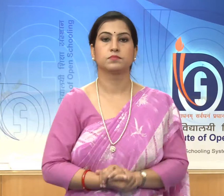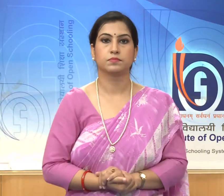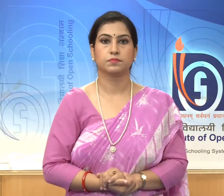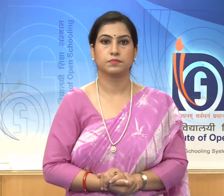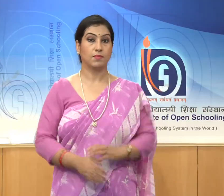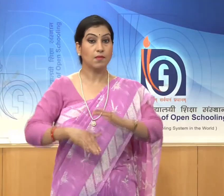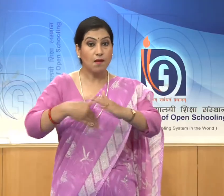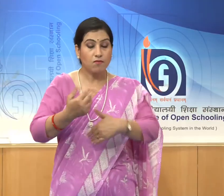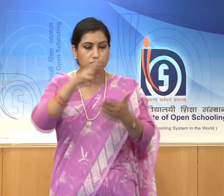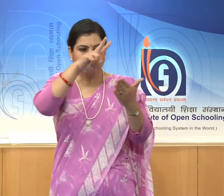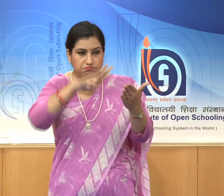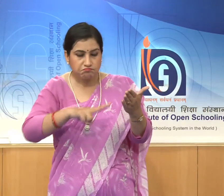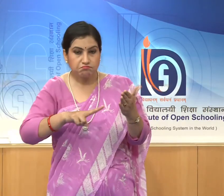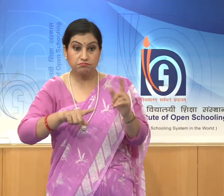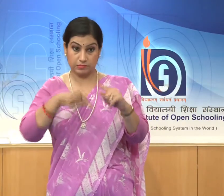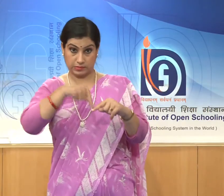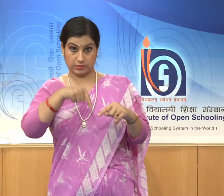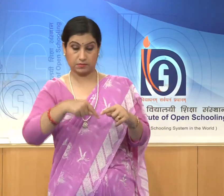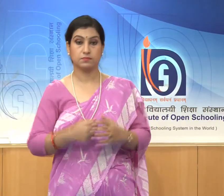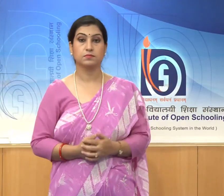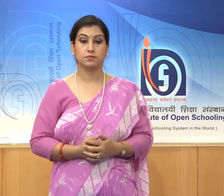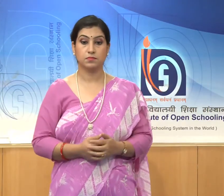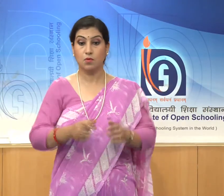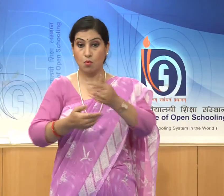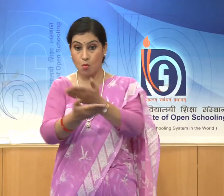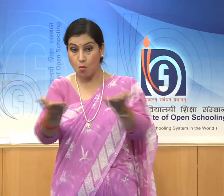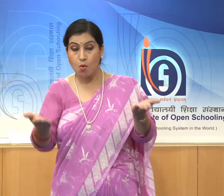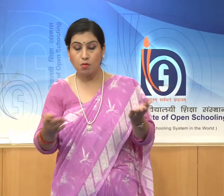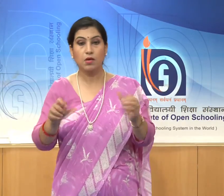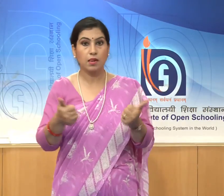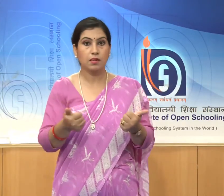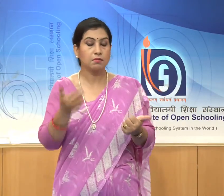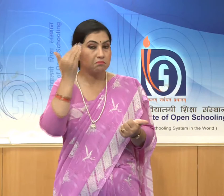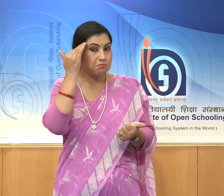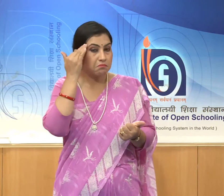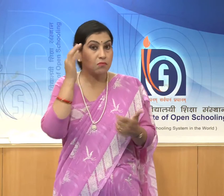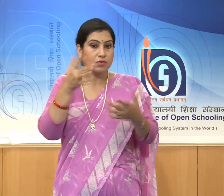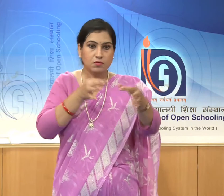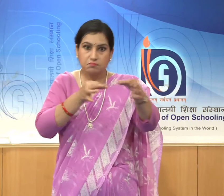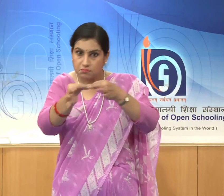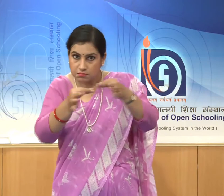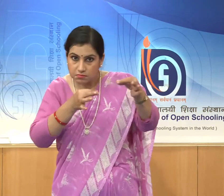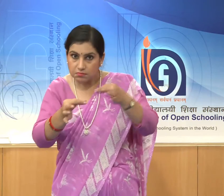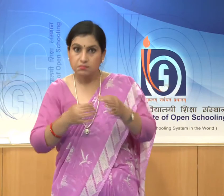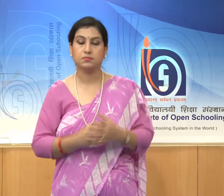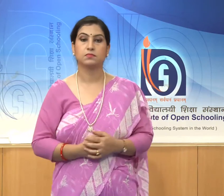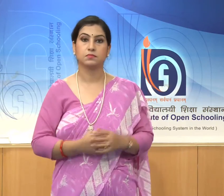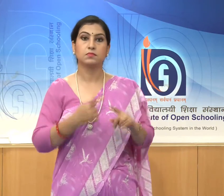After studying this lesson, the learner will be able to describe the brief